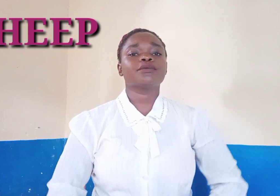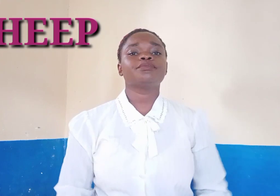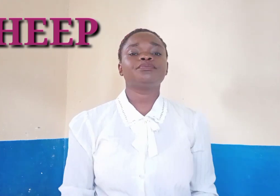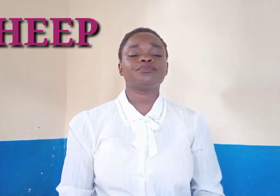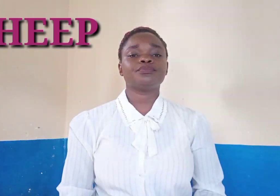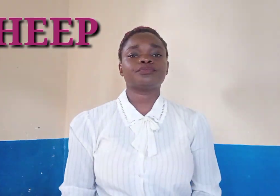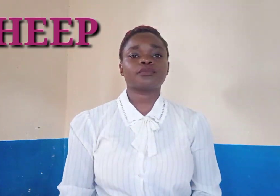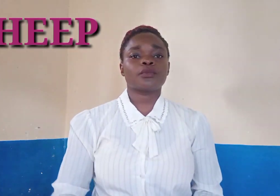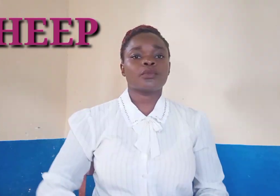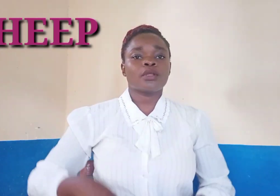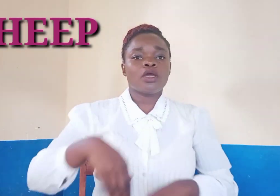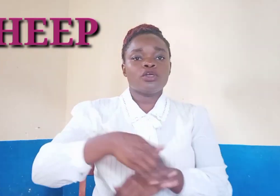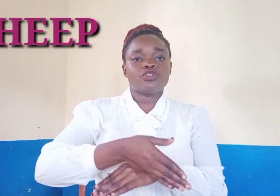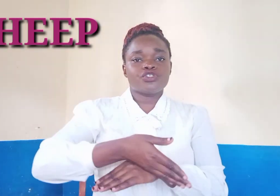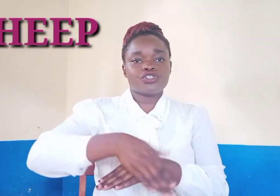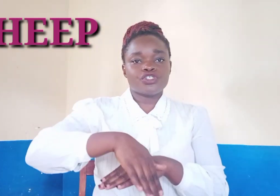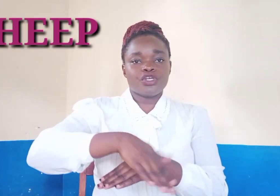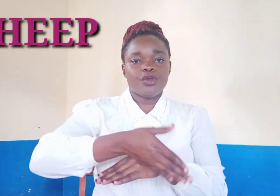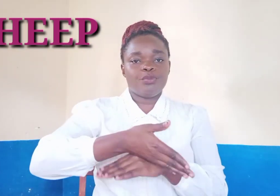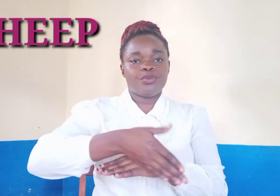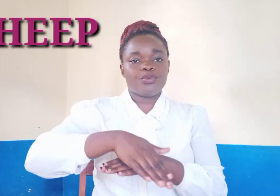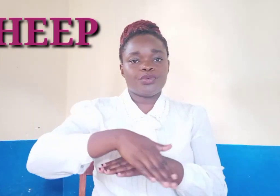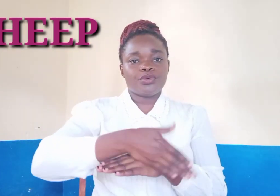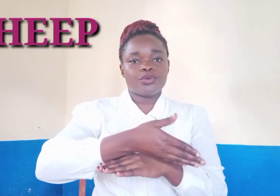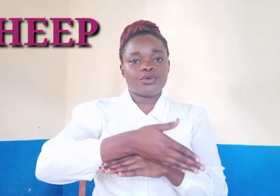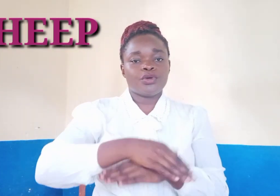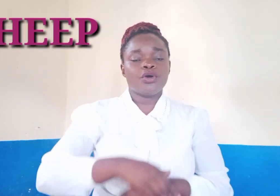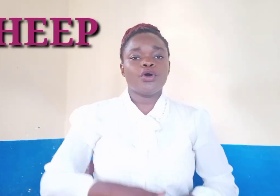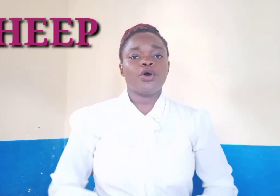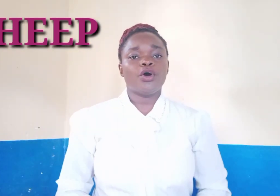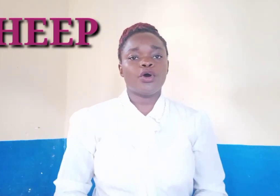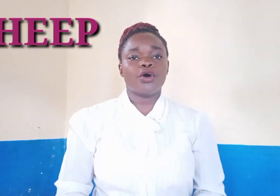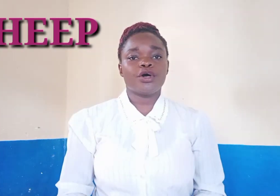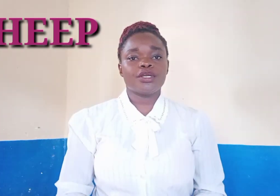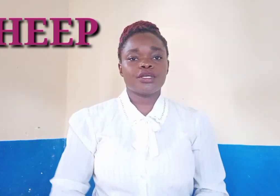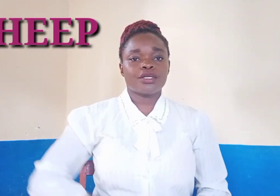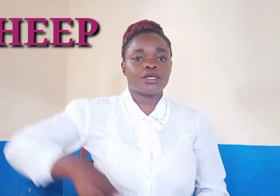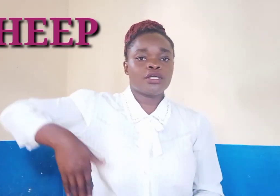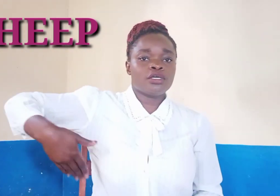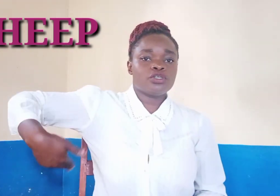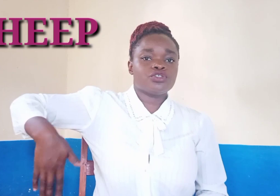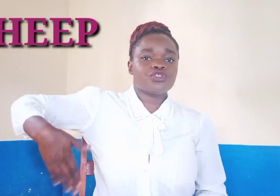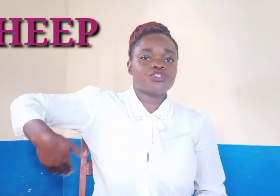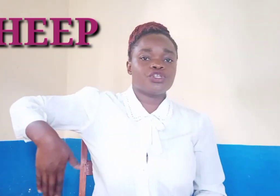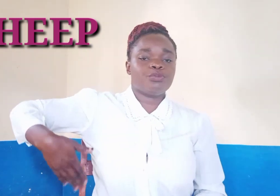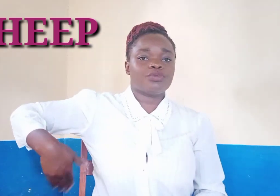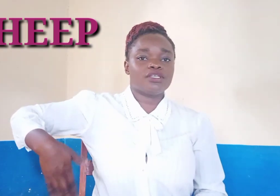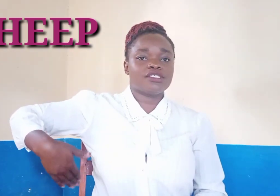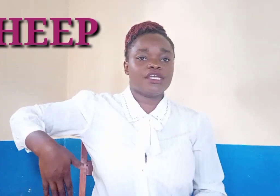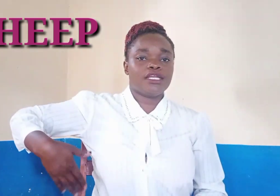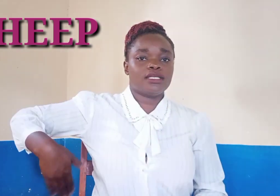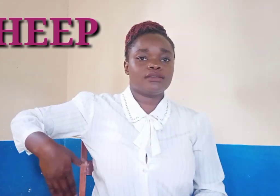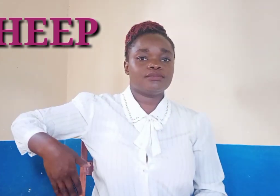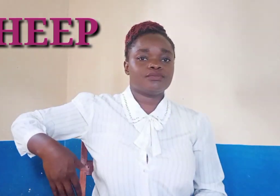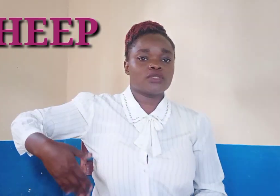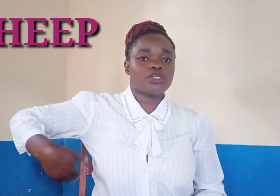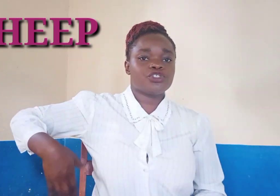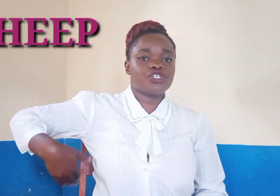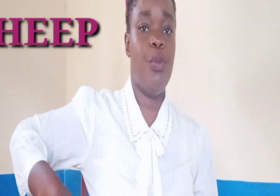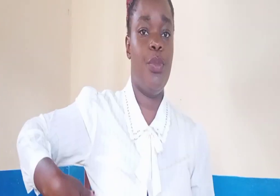or sheep or sheep the tail sheep